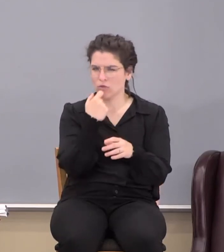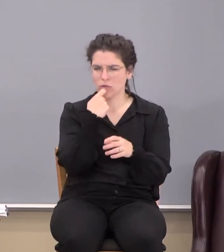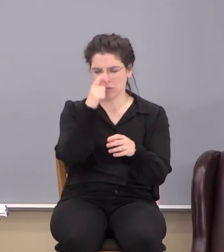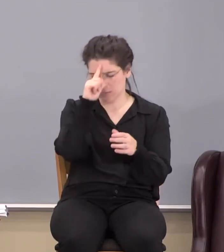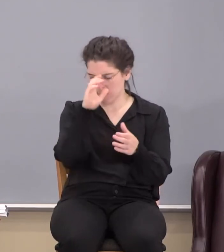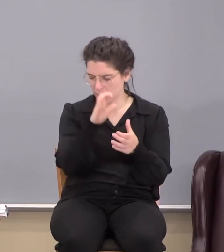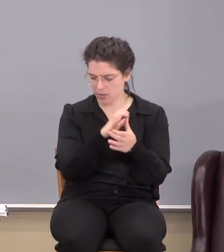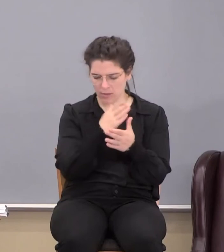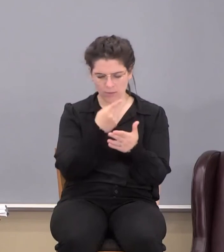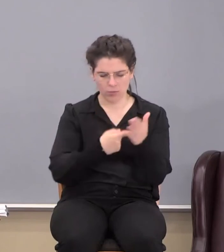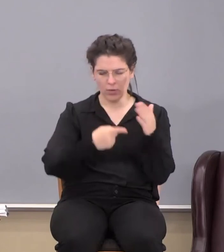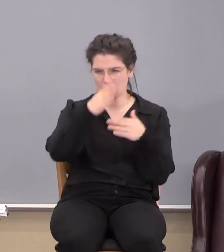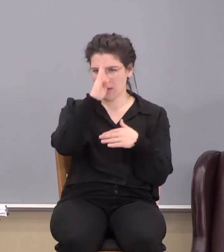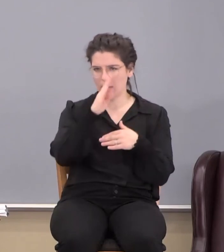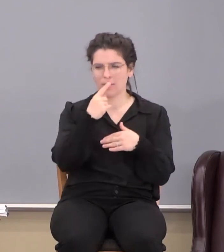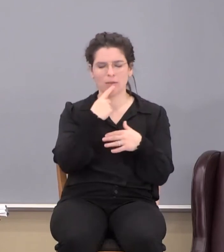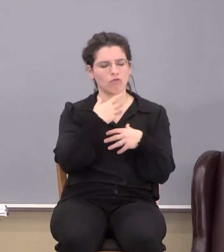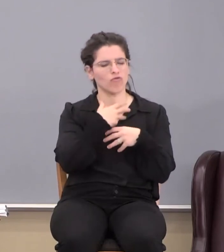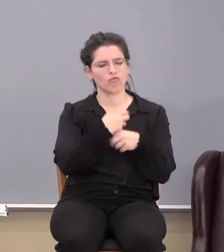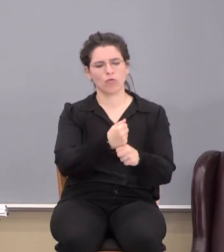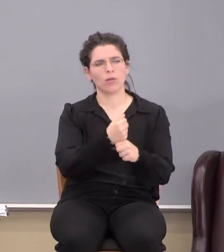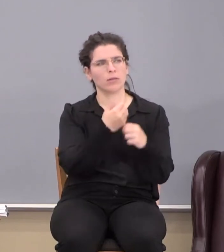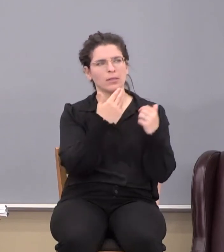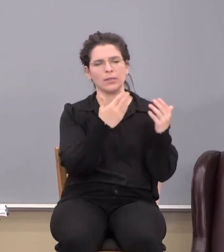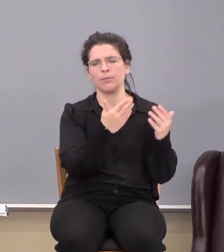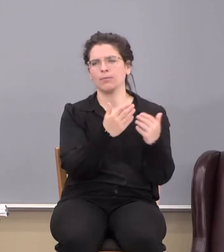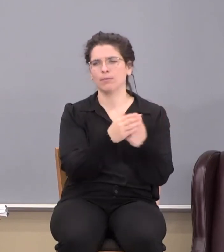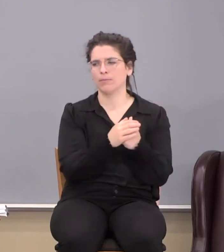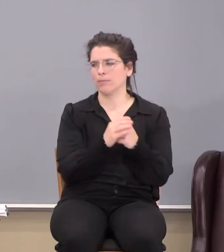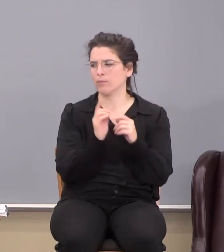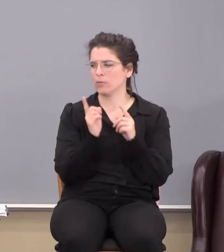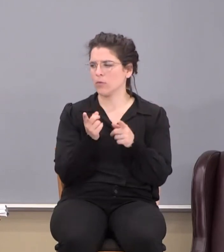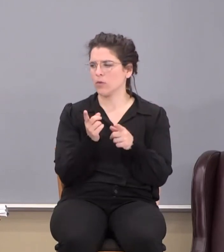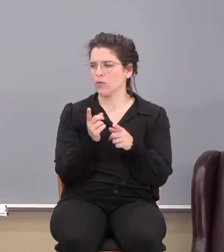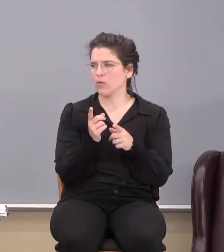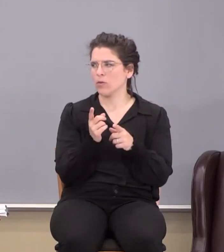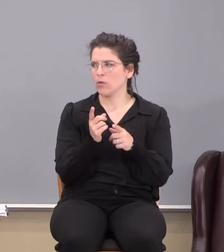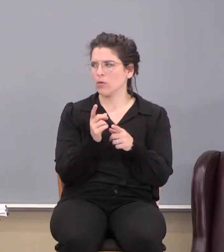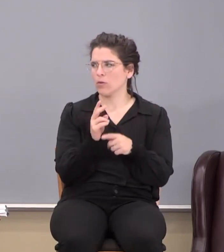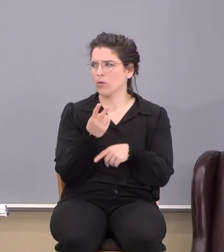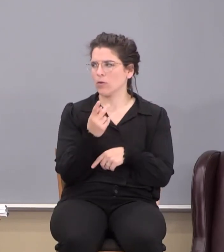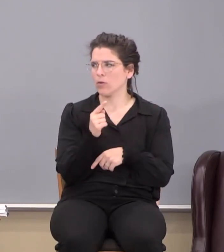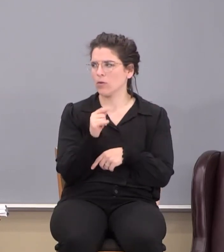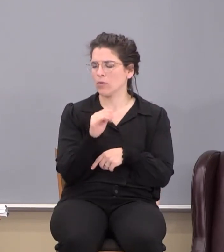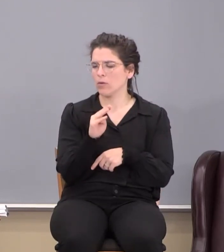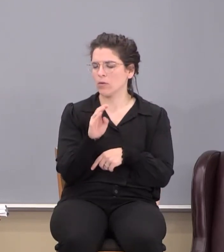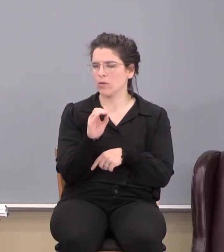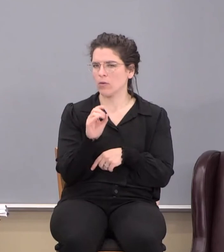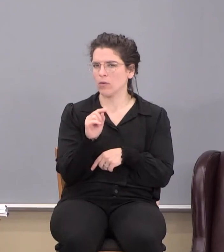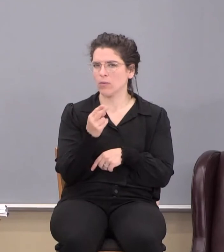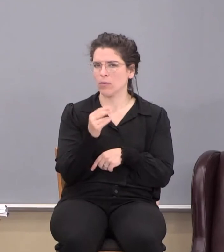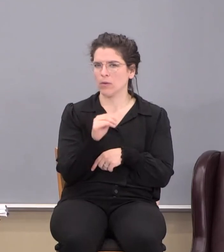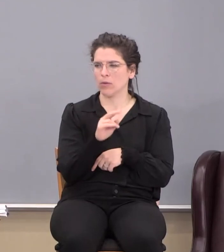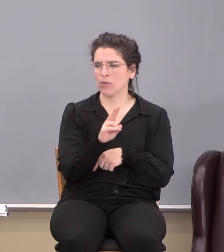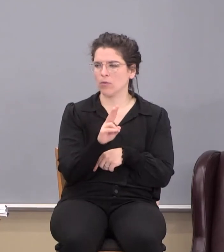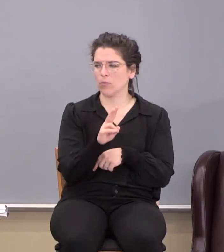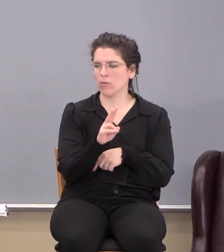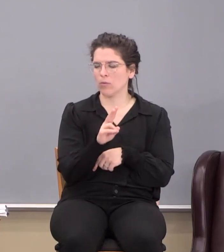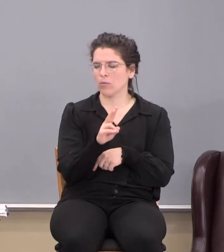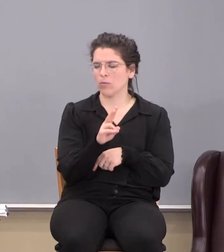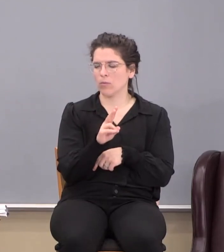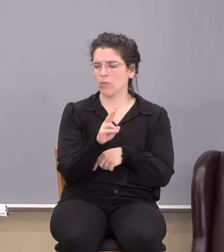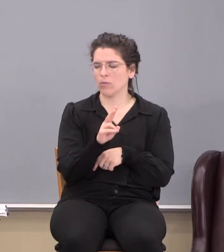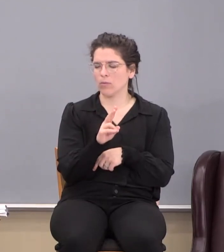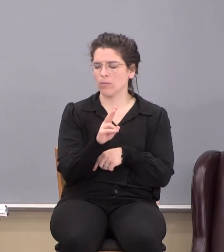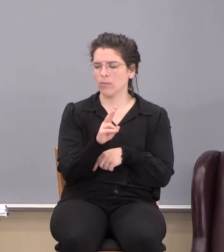me, God said. Just trust me. You go to 2 Timothy chapter number 2. 2